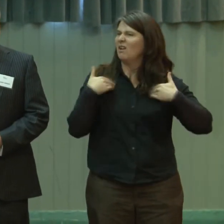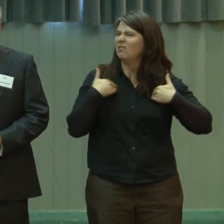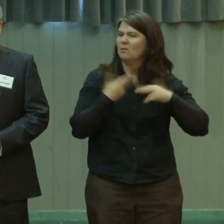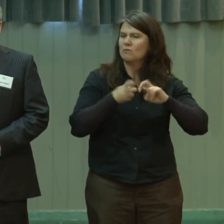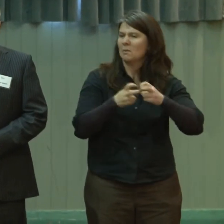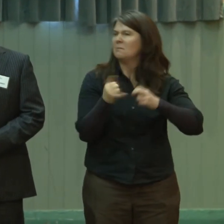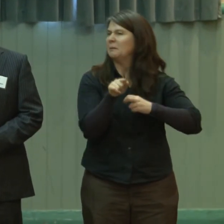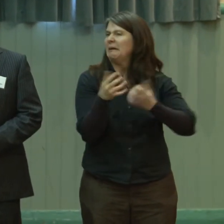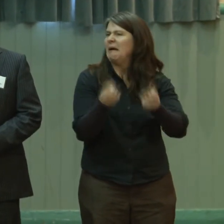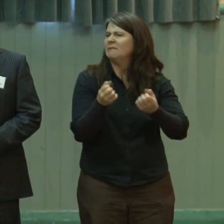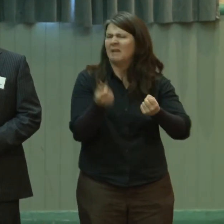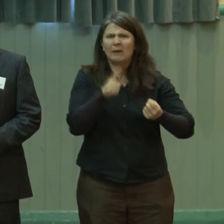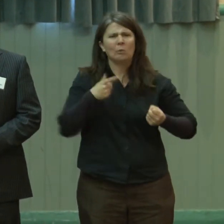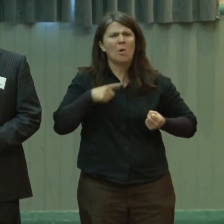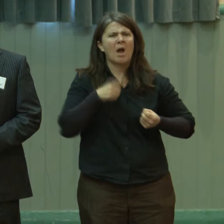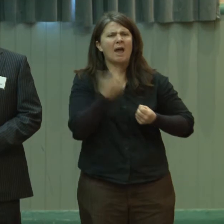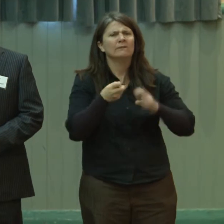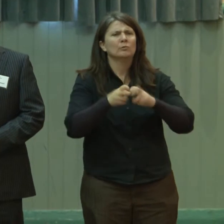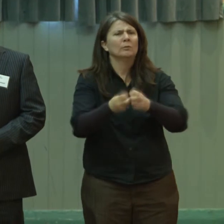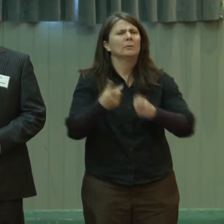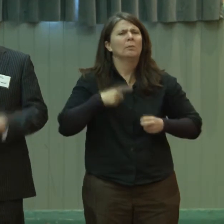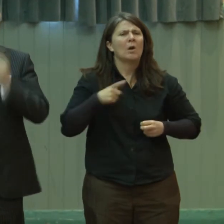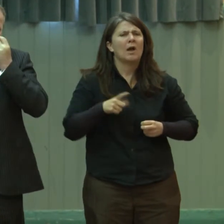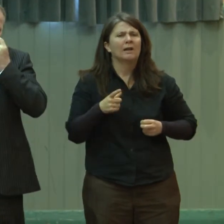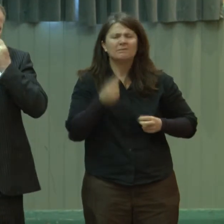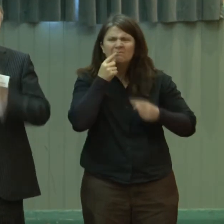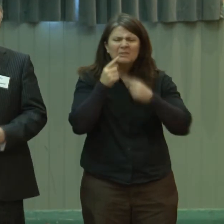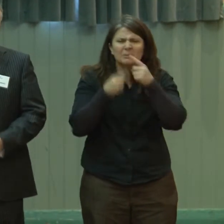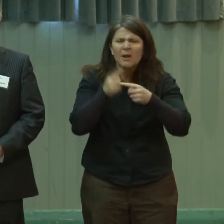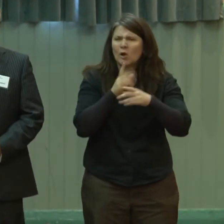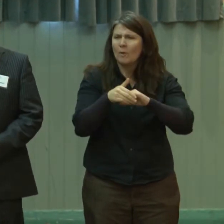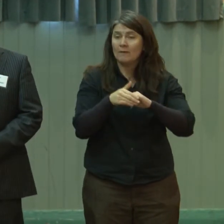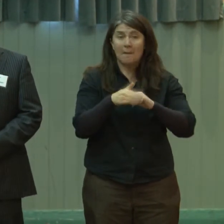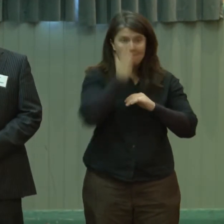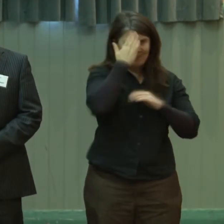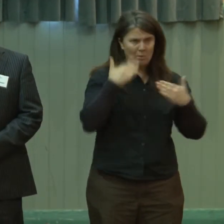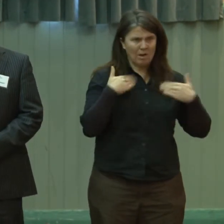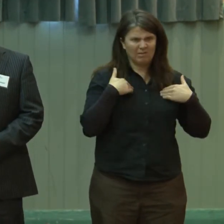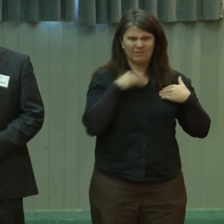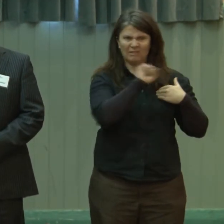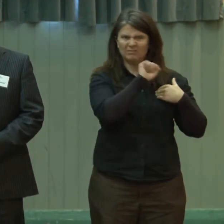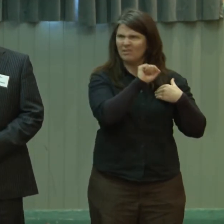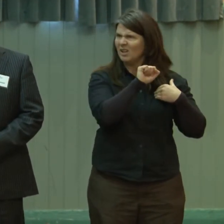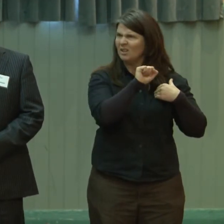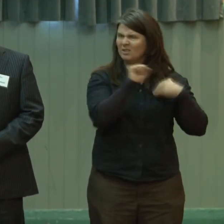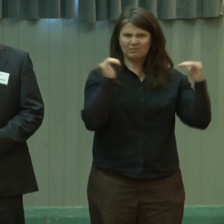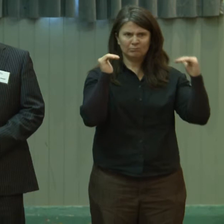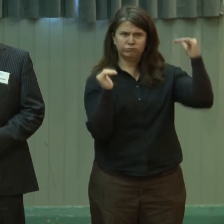have and why. And why the rates of mental health difficulties are higher in deaf children than in